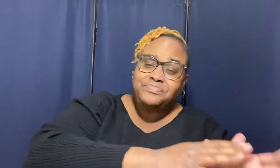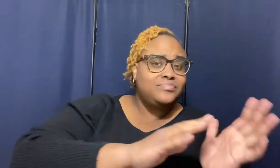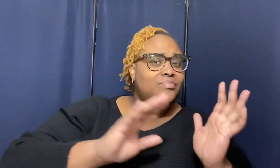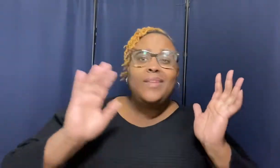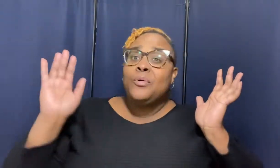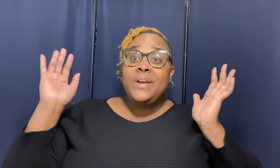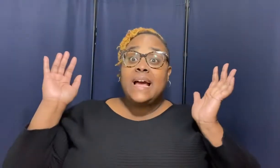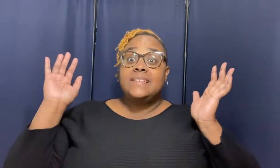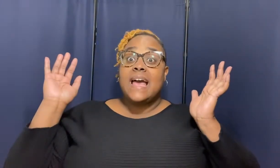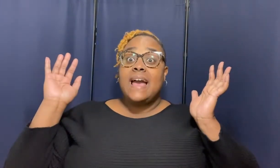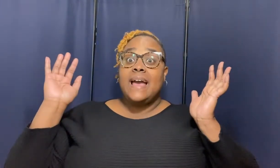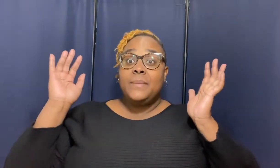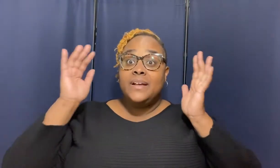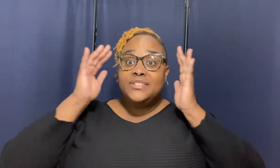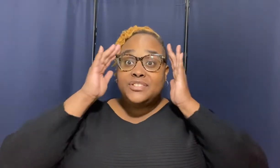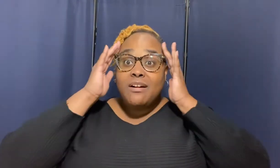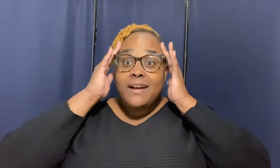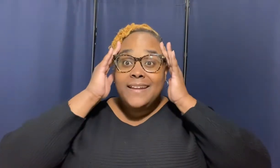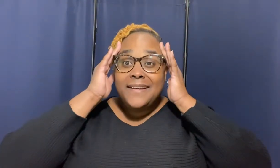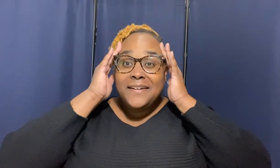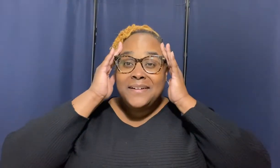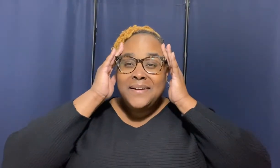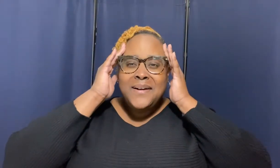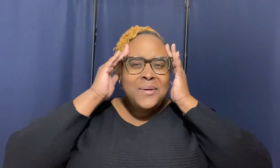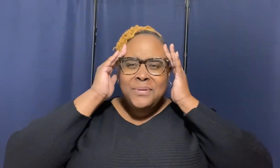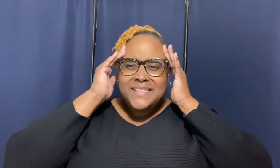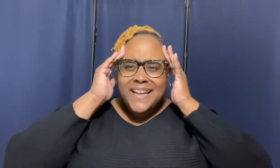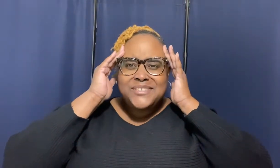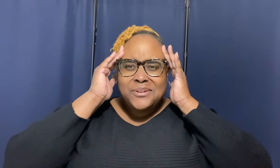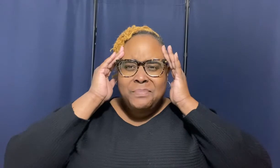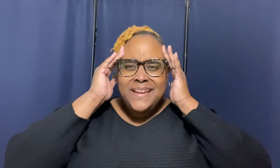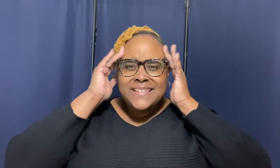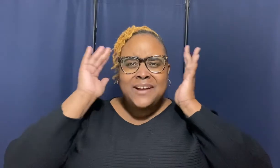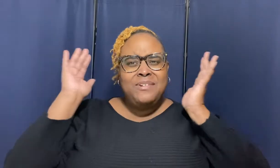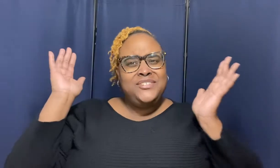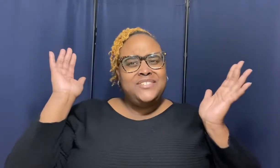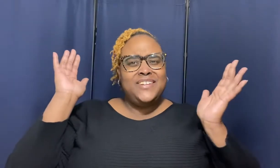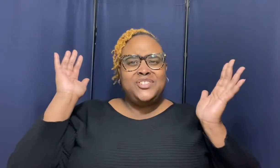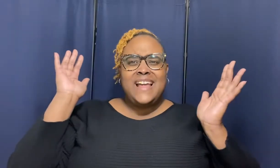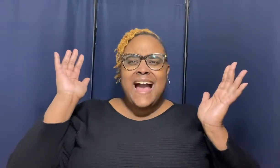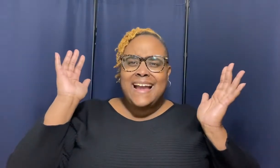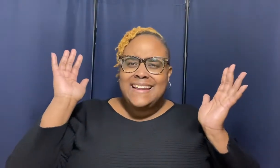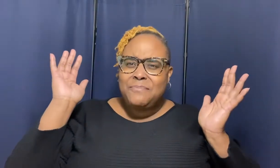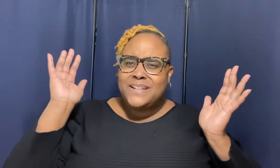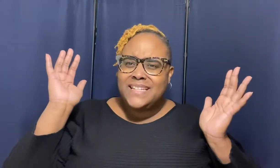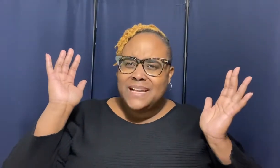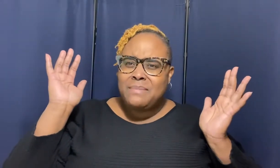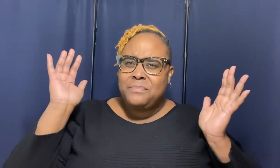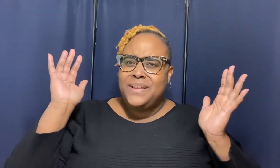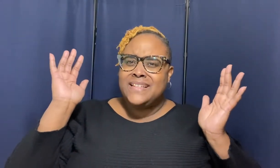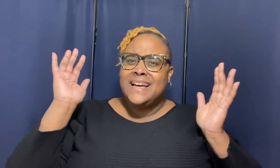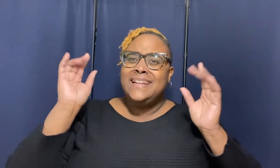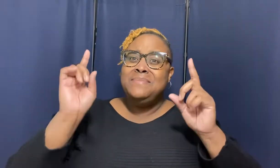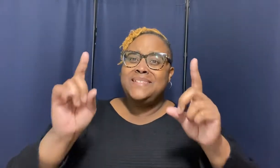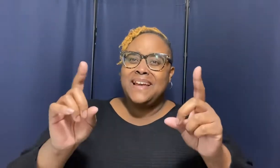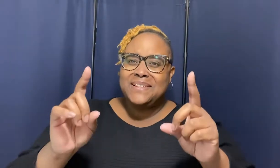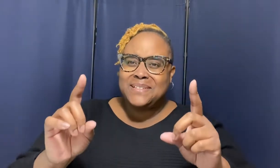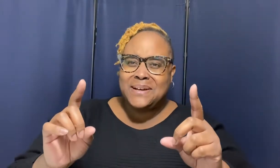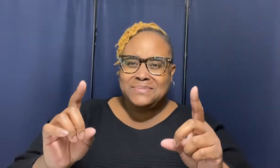we got time start here protect your peace well you said janelle how can i protect my peace let me tell you something